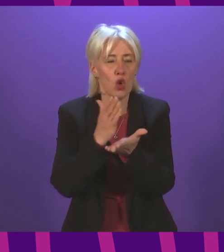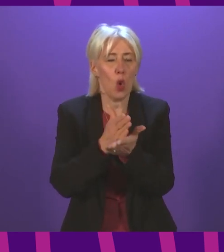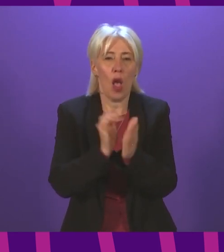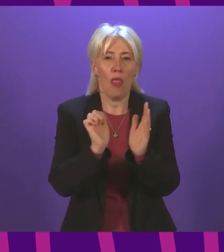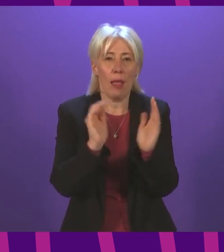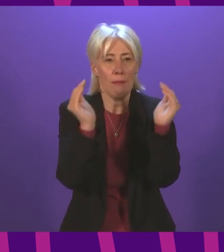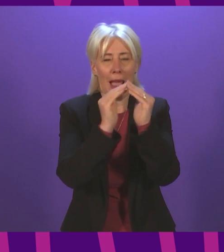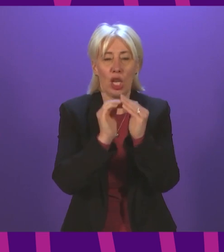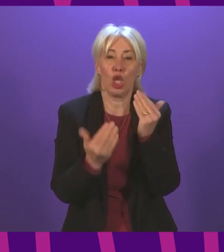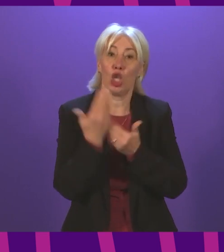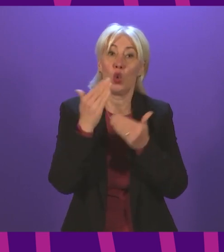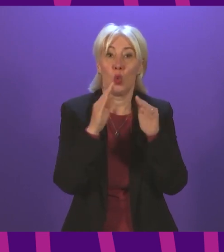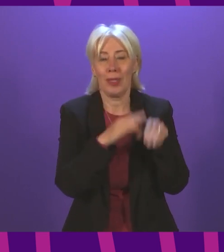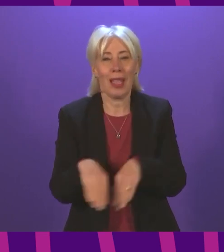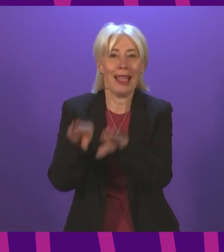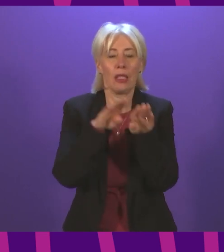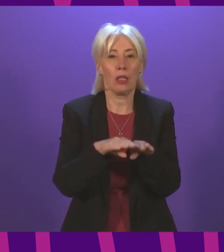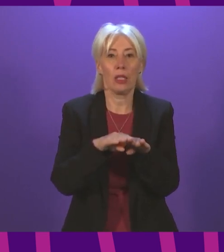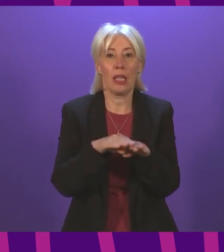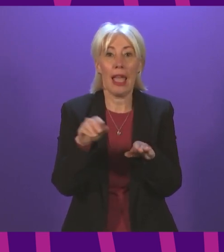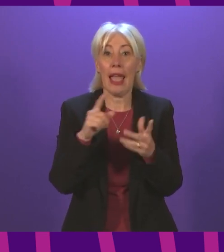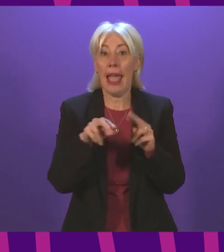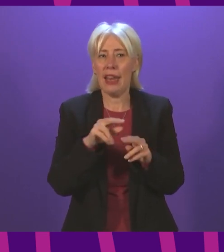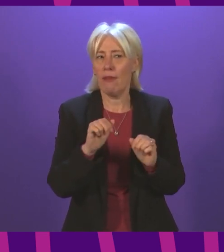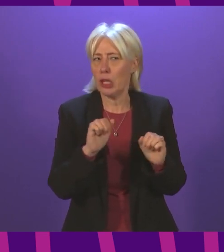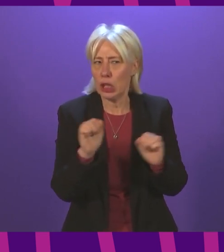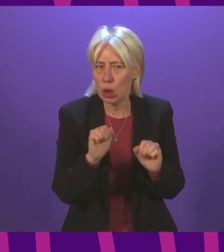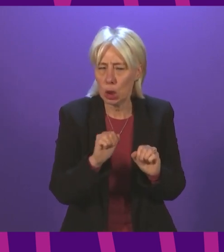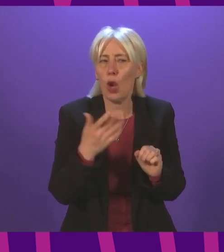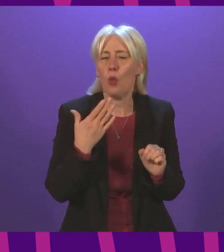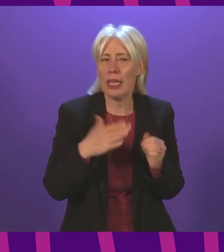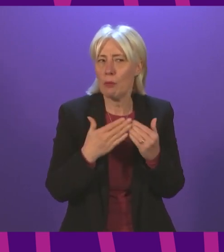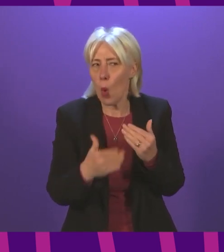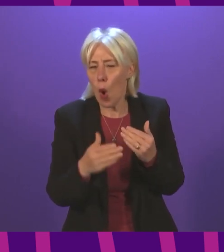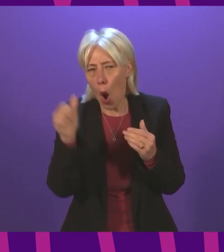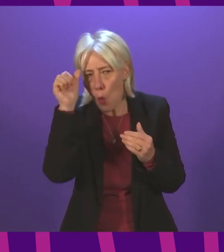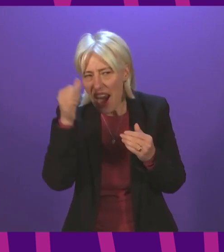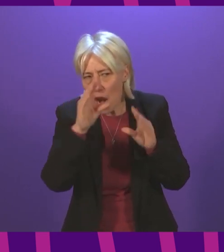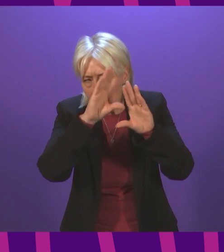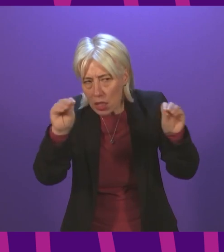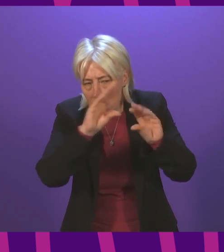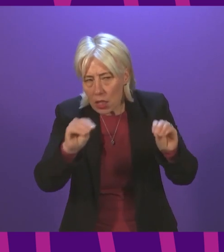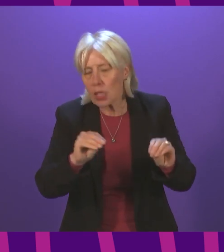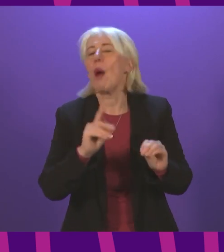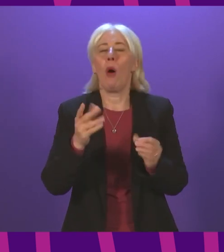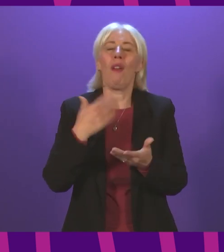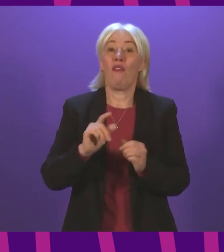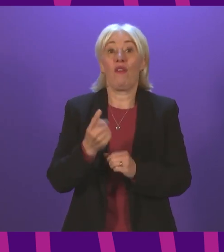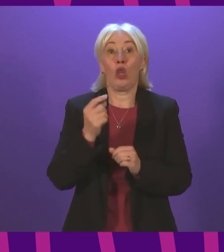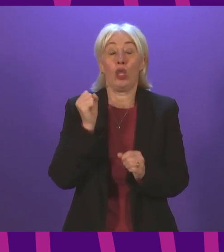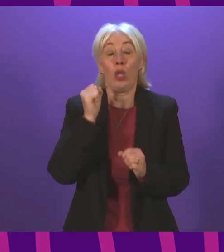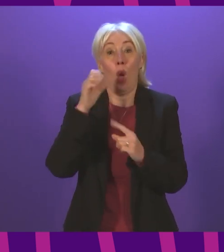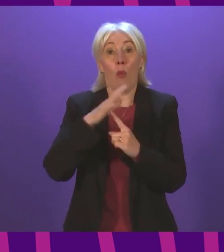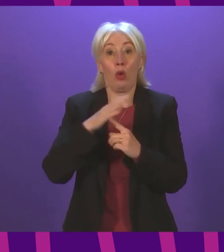and take a range of actions should we consider that that is necessary. But the public awareness campaign was important in making sure